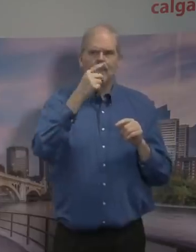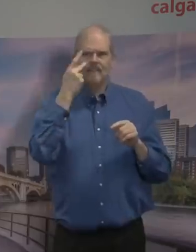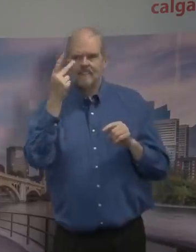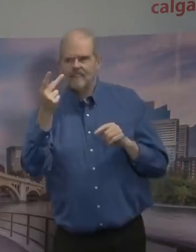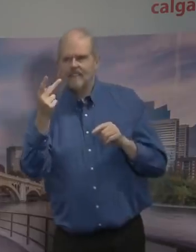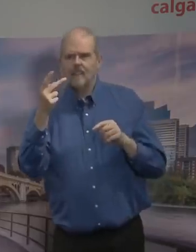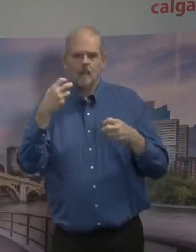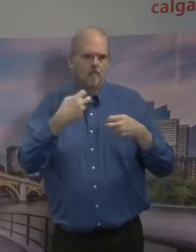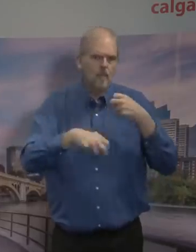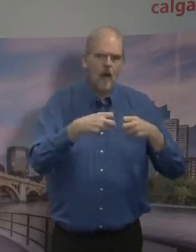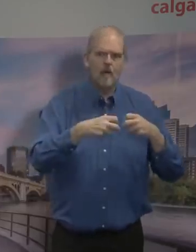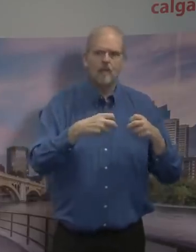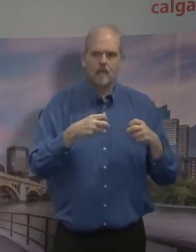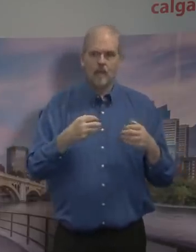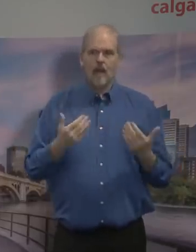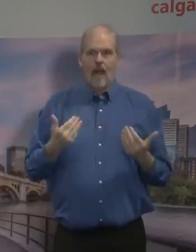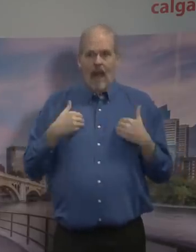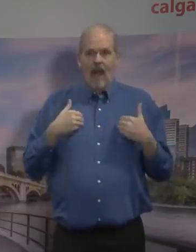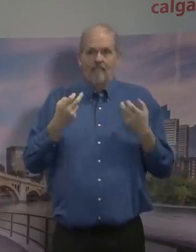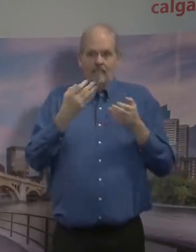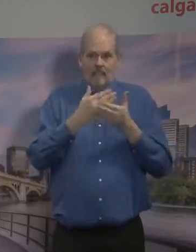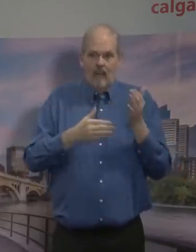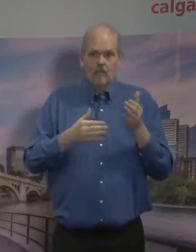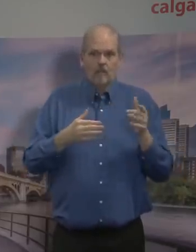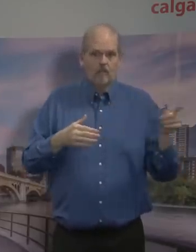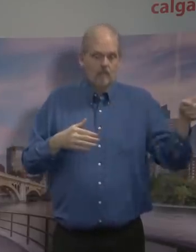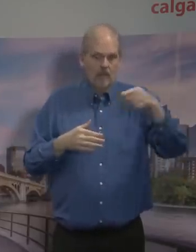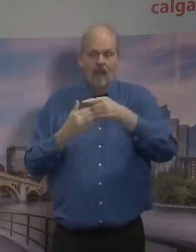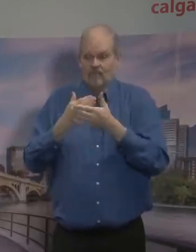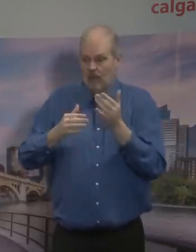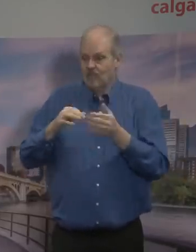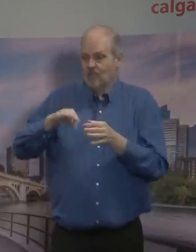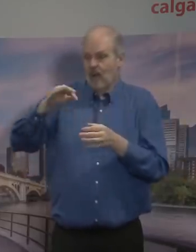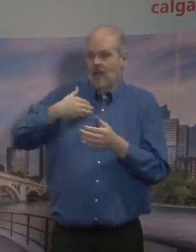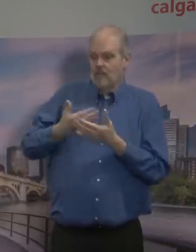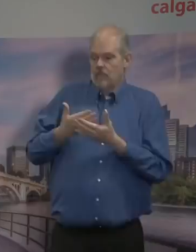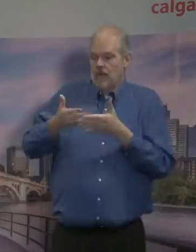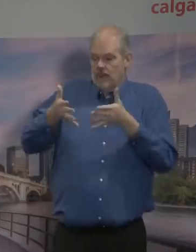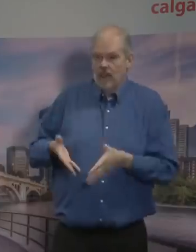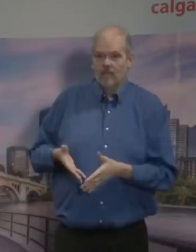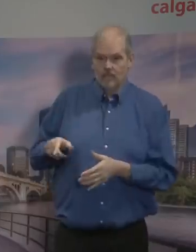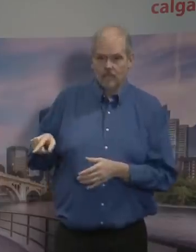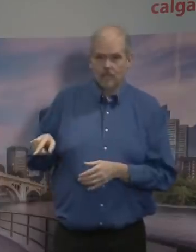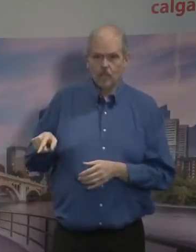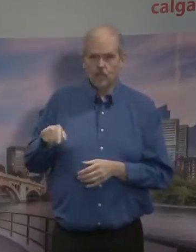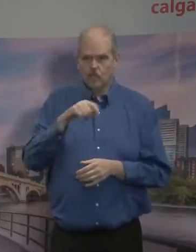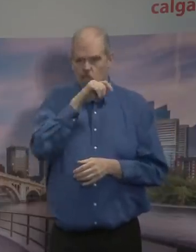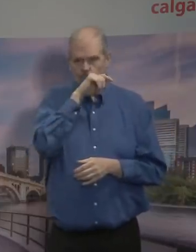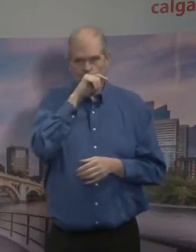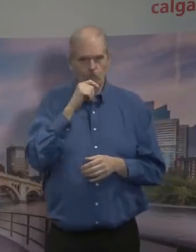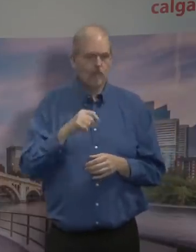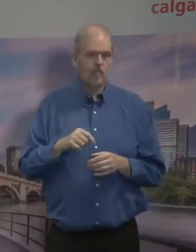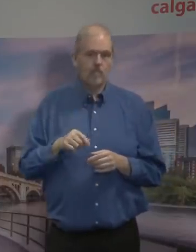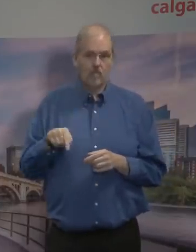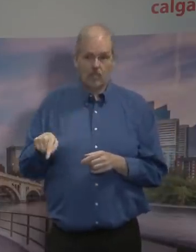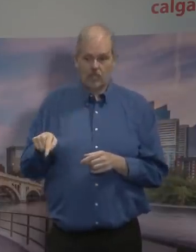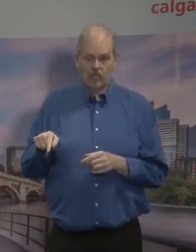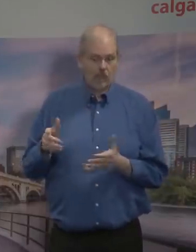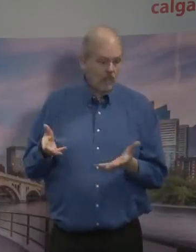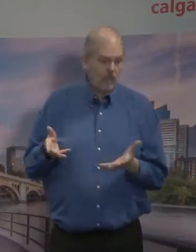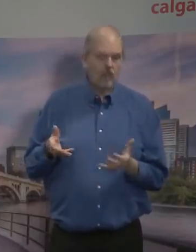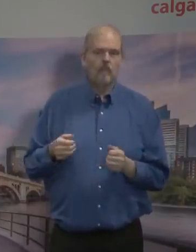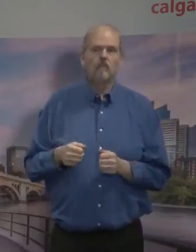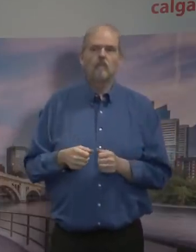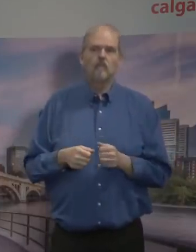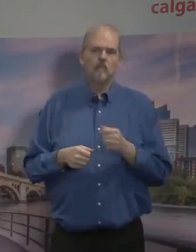we have some cash in the bank. We have run ourselves very well. And we have some capacity. But this is like nothing we've